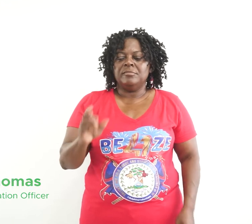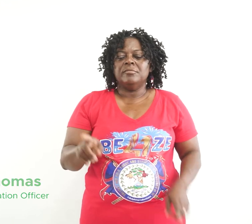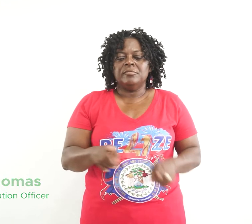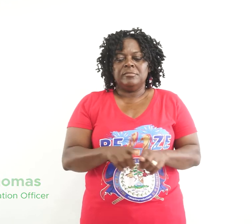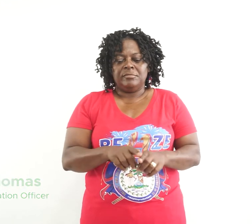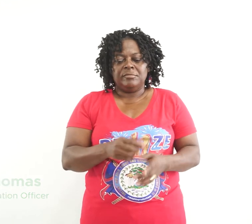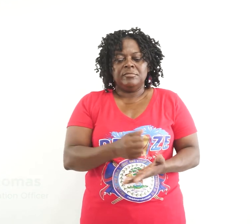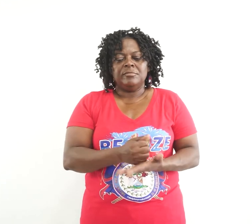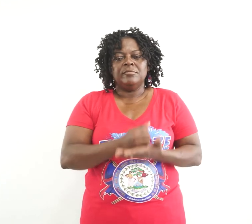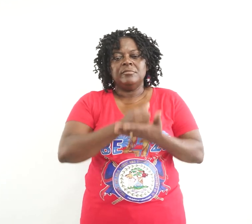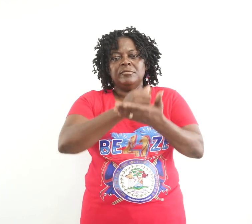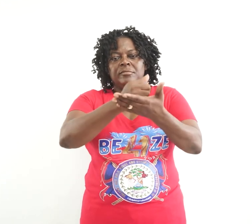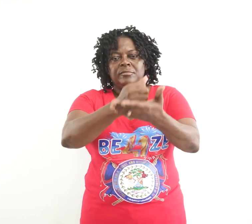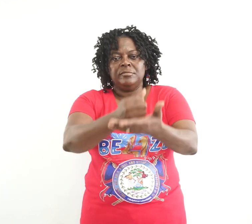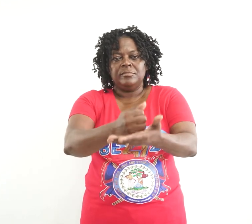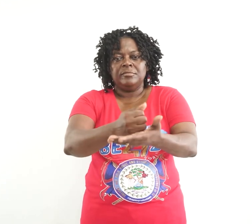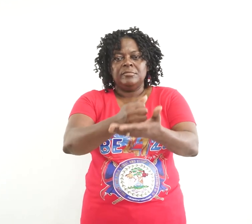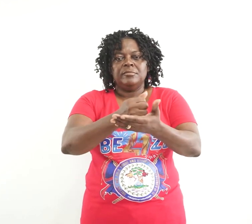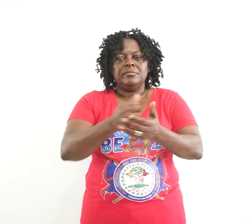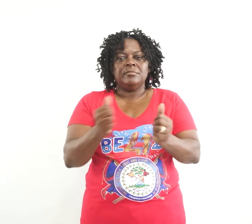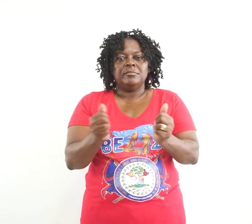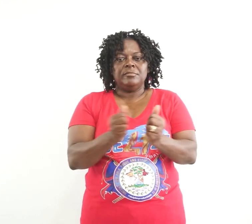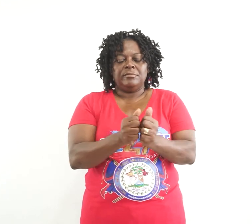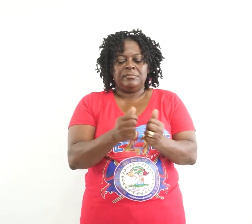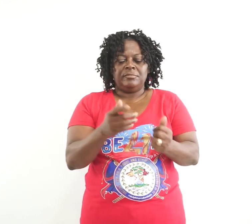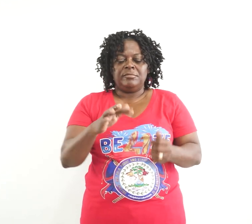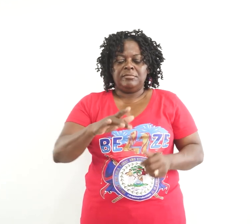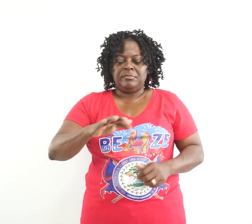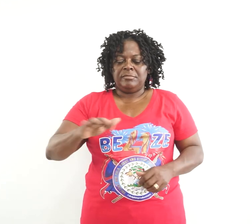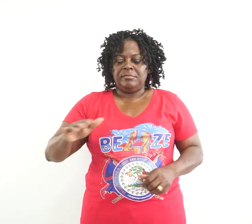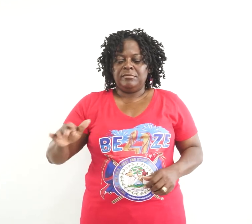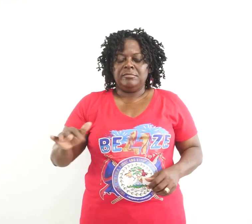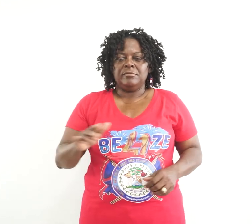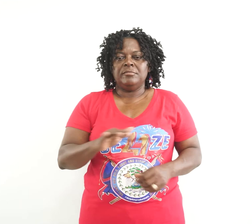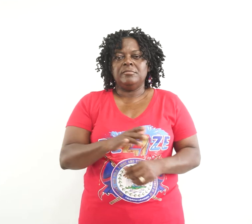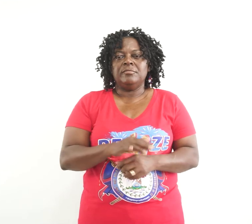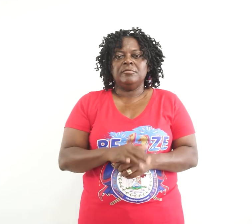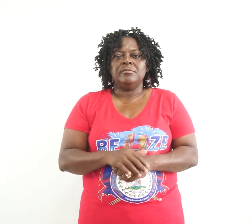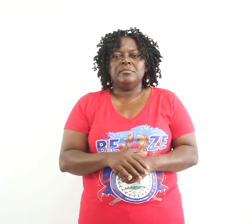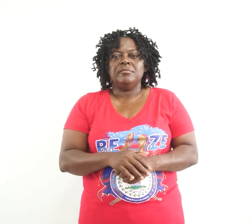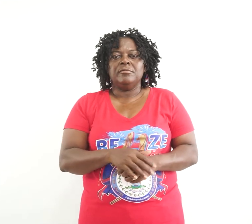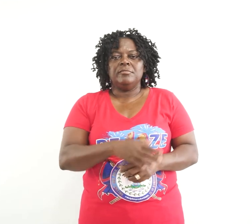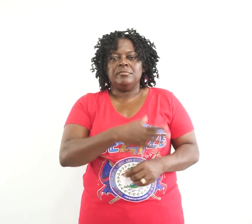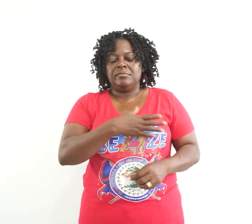help you with fingerspelling and communication.